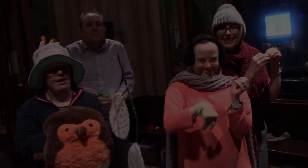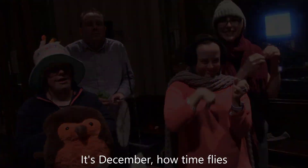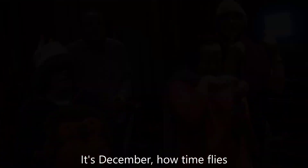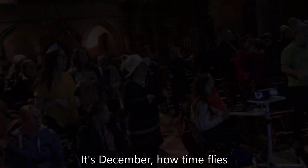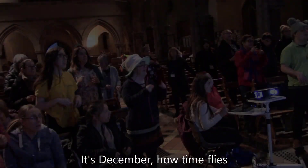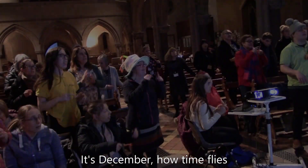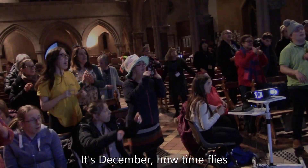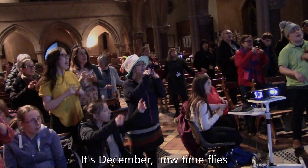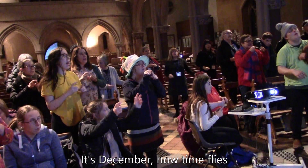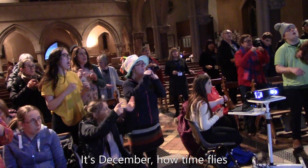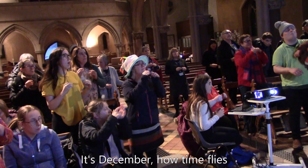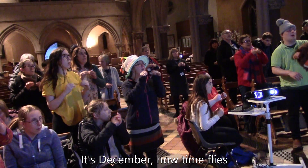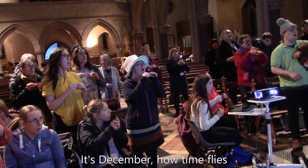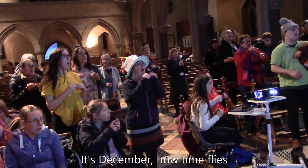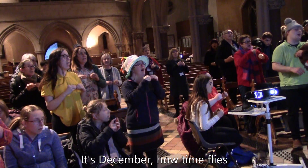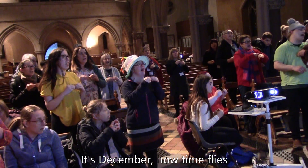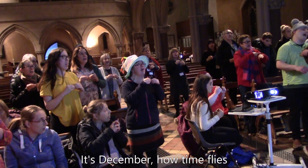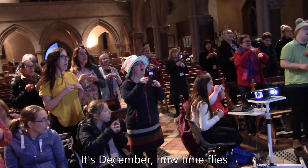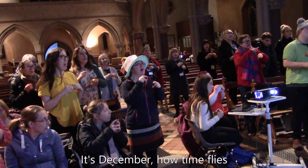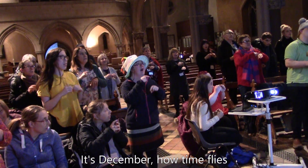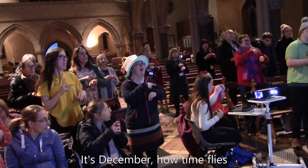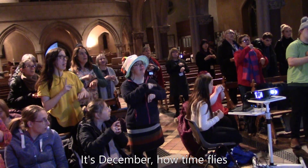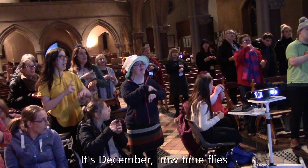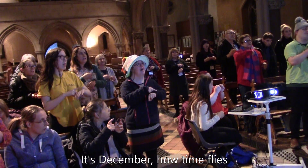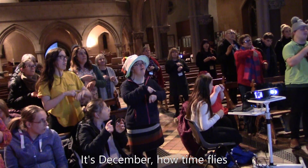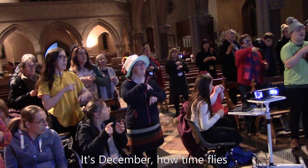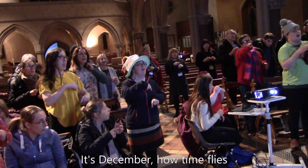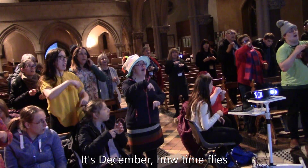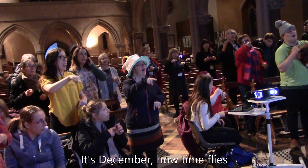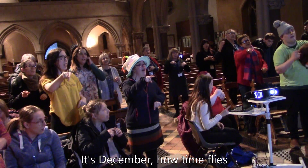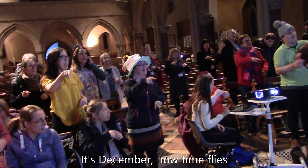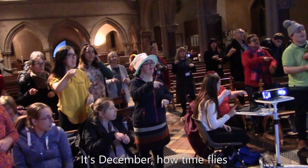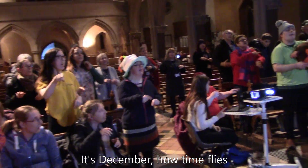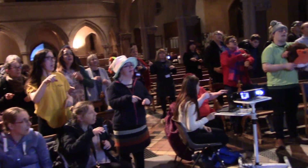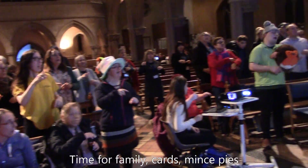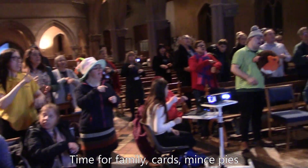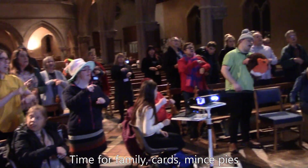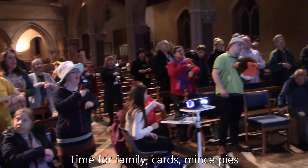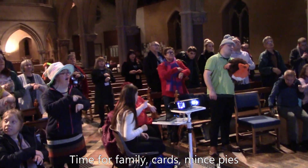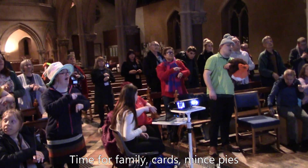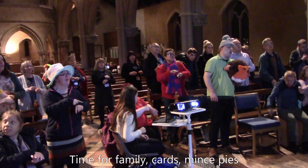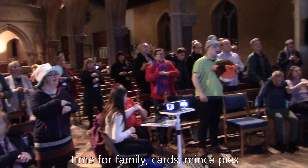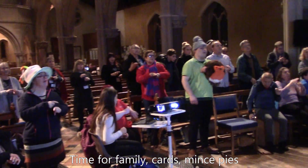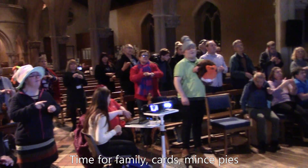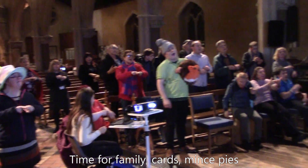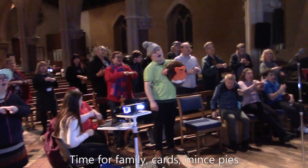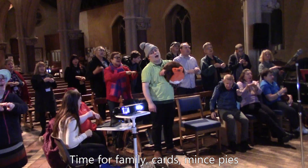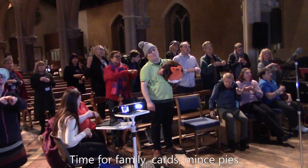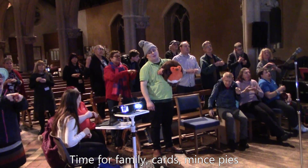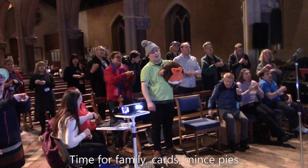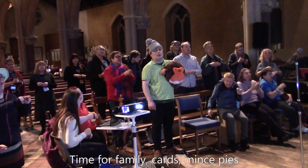December, now time flies, time for the happy